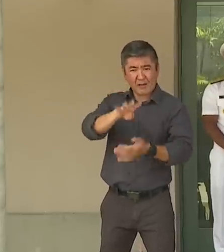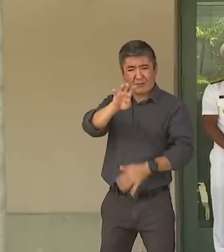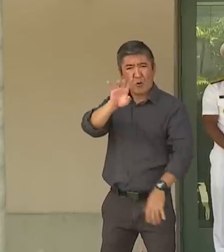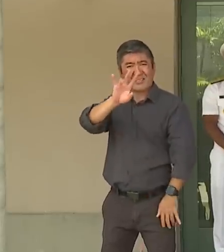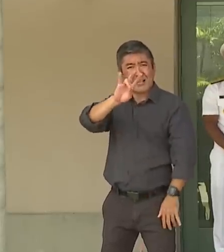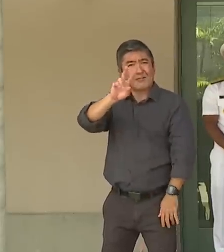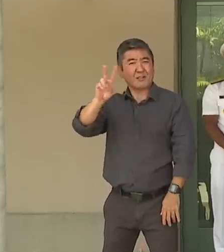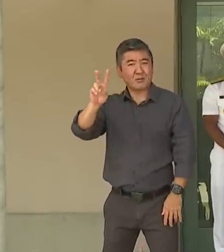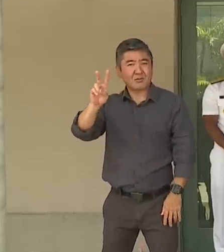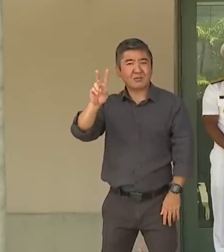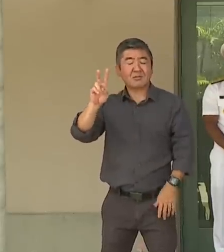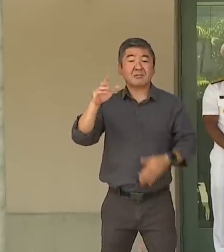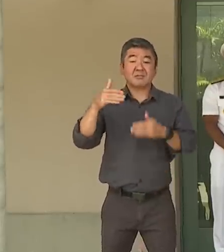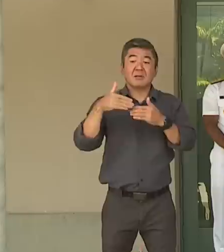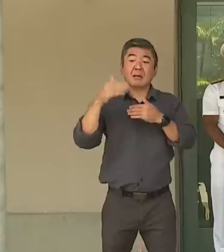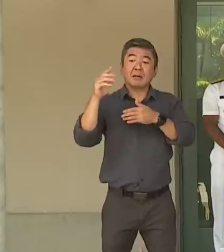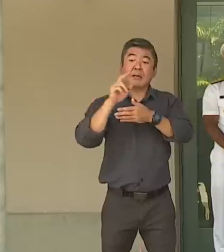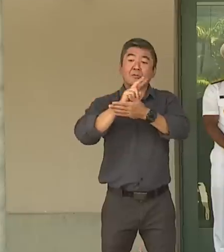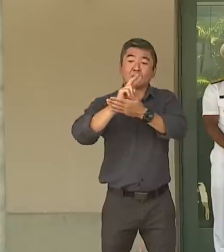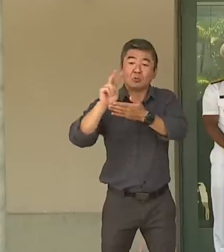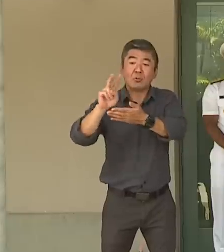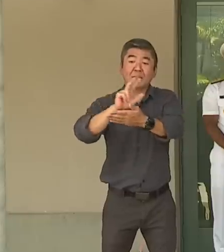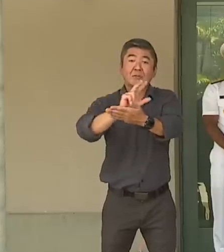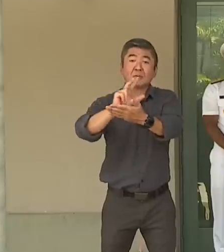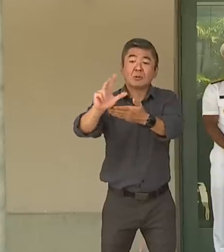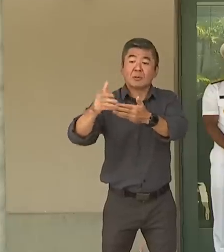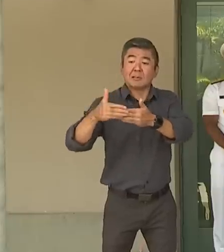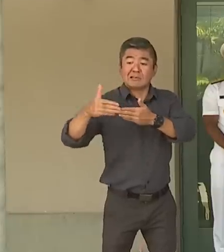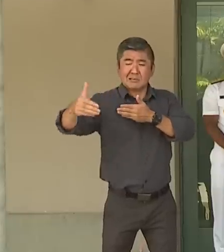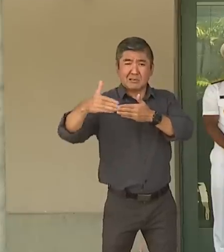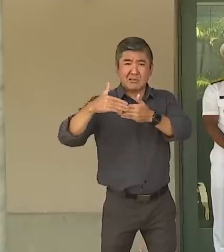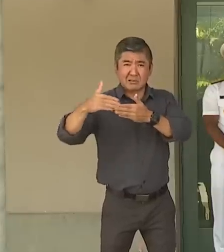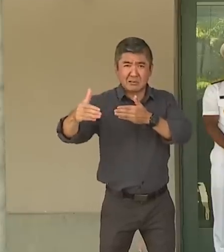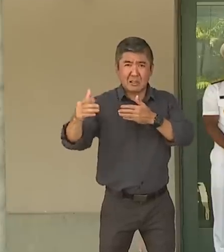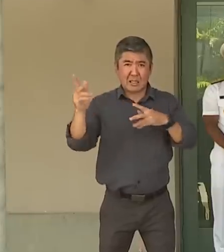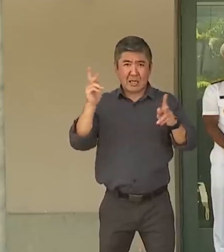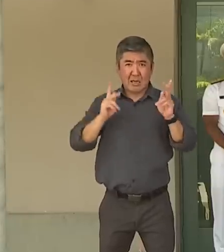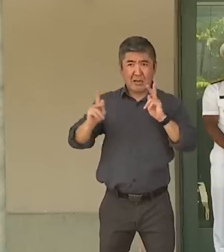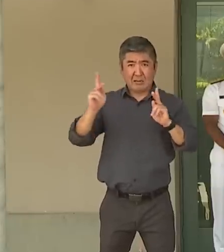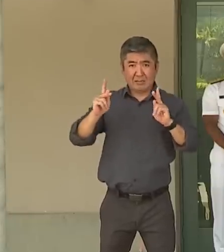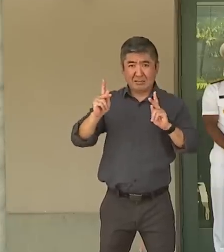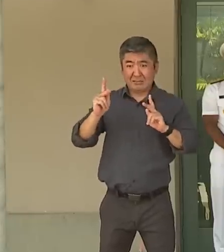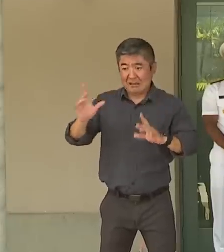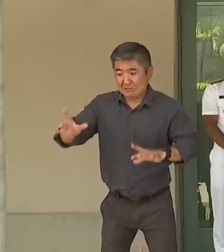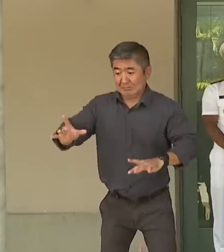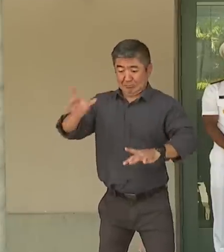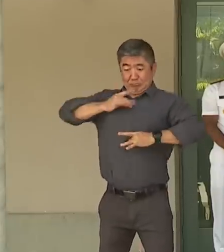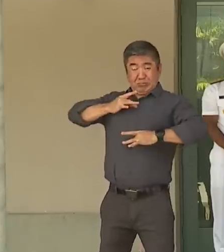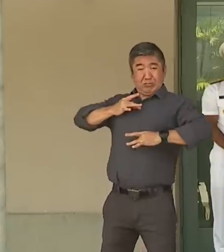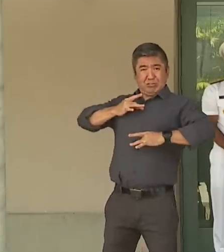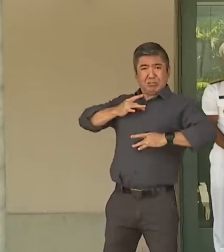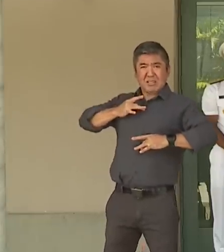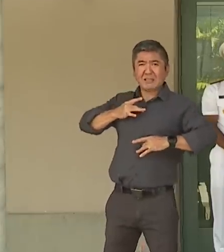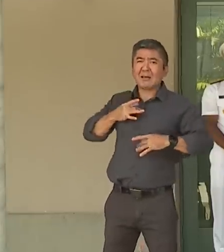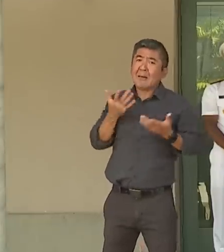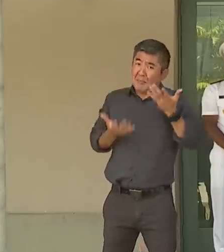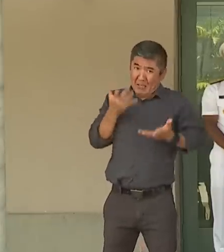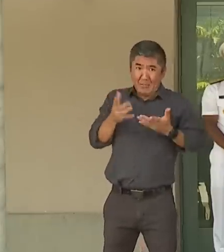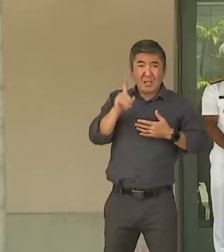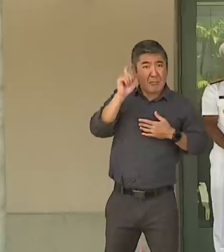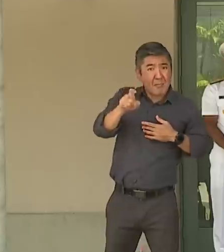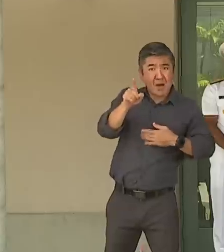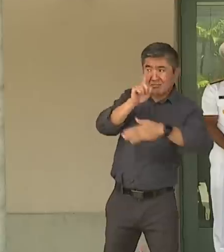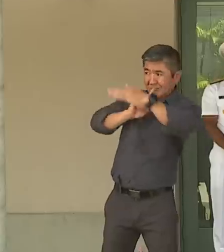And that means over the next two to three weeks, as people have a physical response to this virus, which can be very lethal, they may need hospitalization.